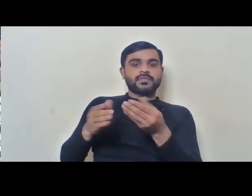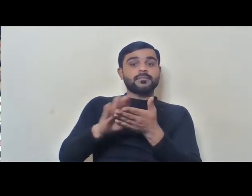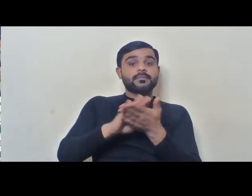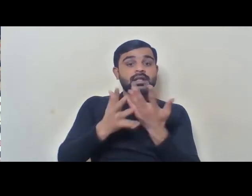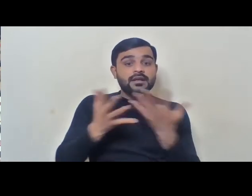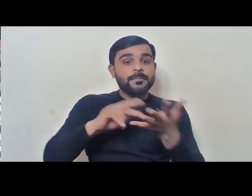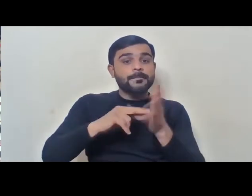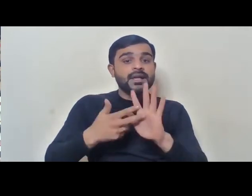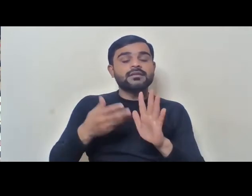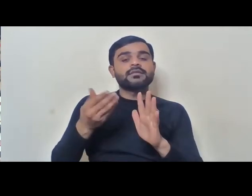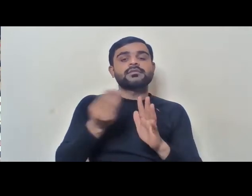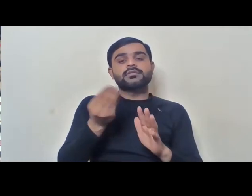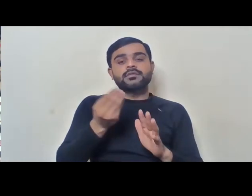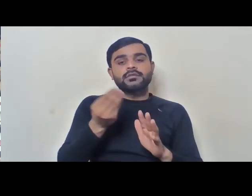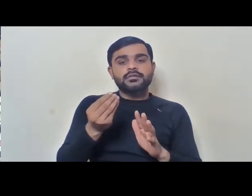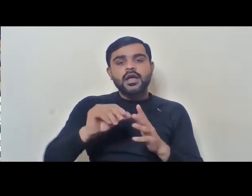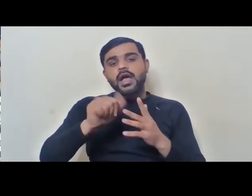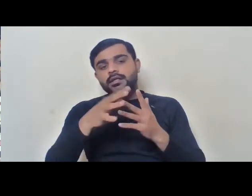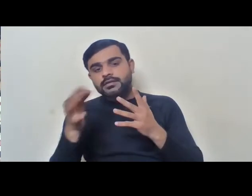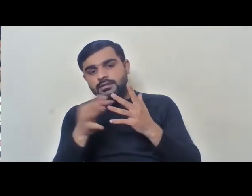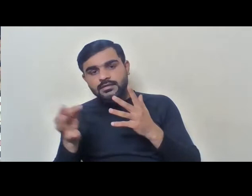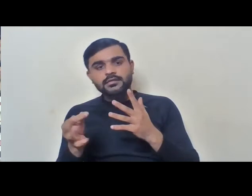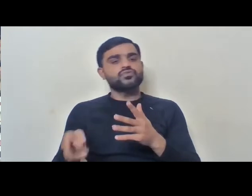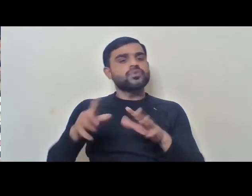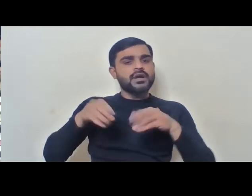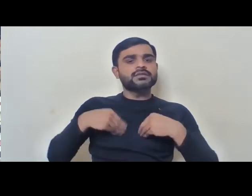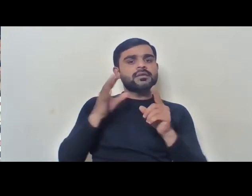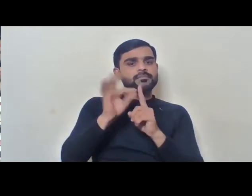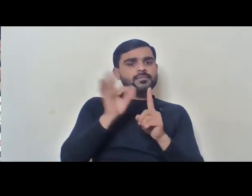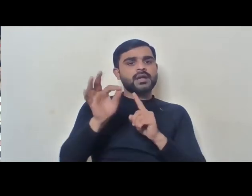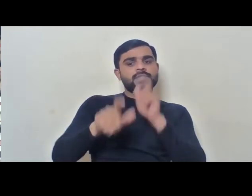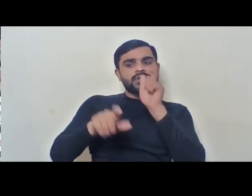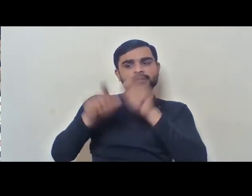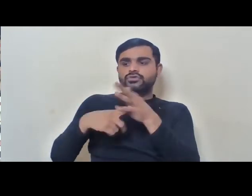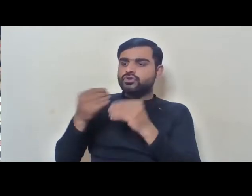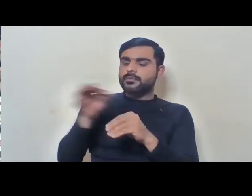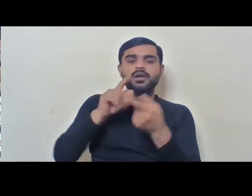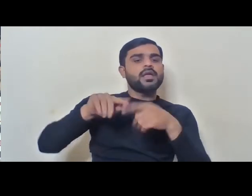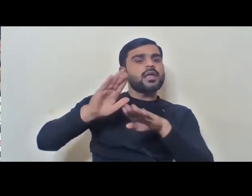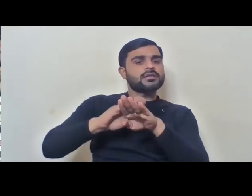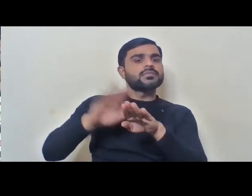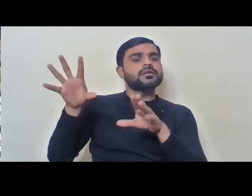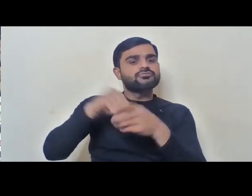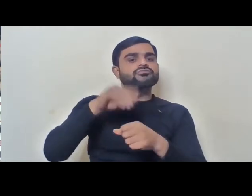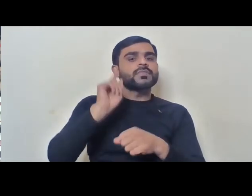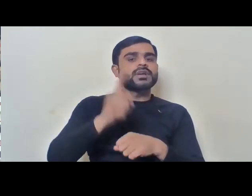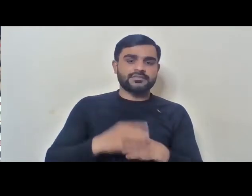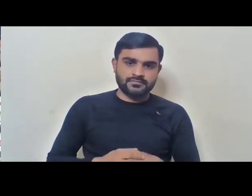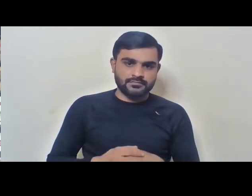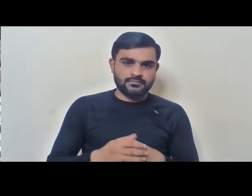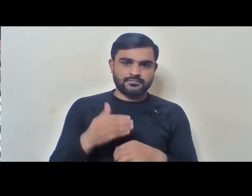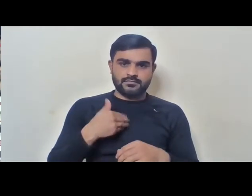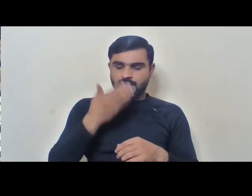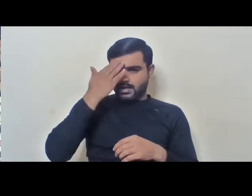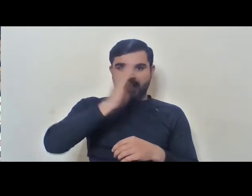means you give some alteration. You consider private sector employment as experience, right. If I